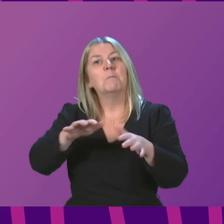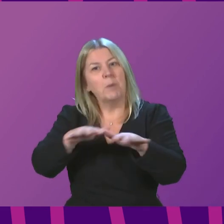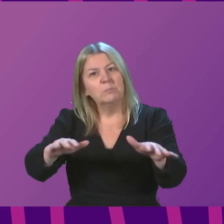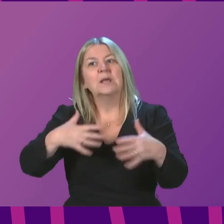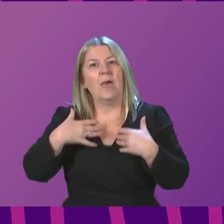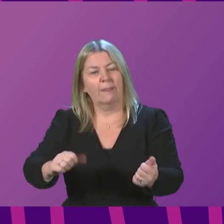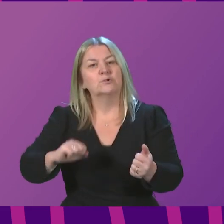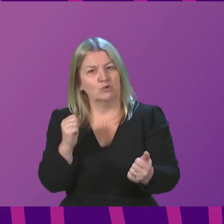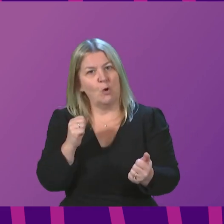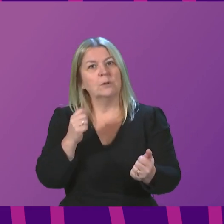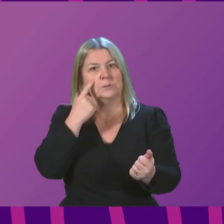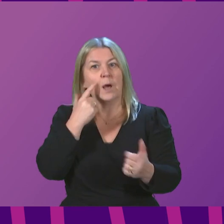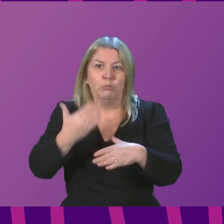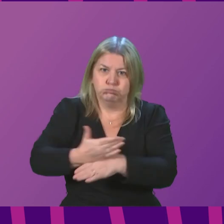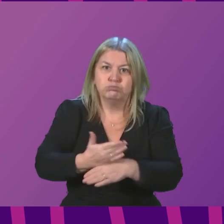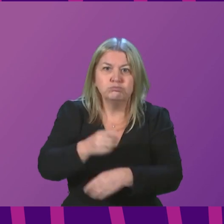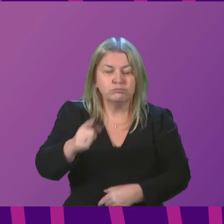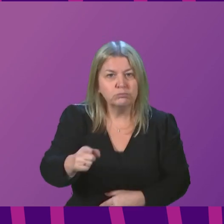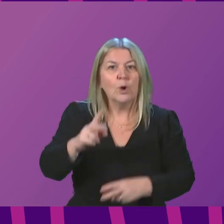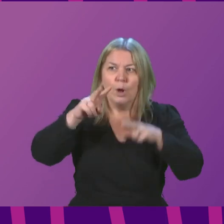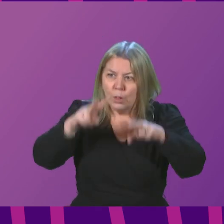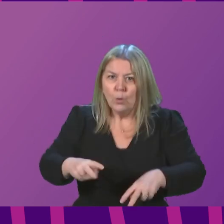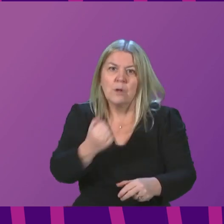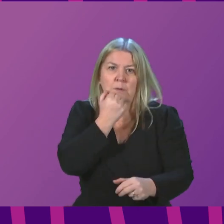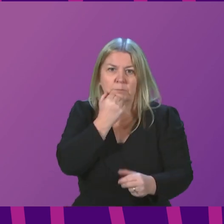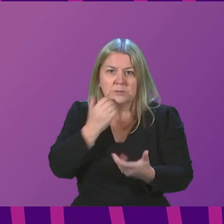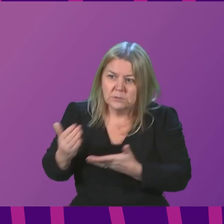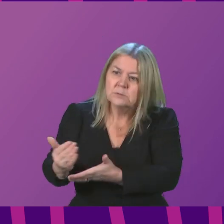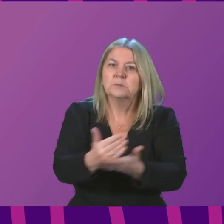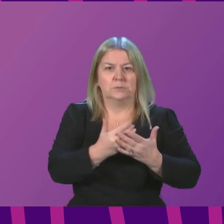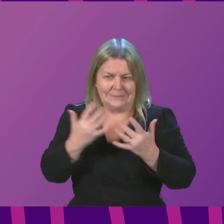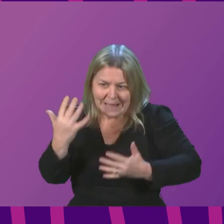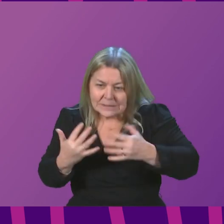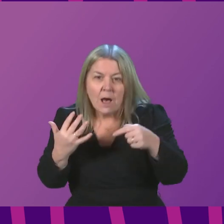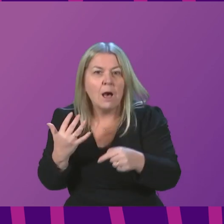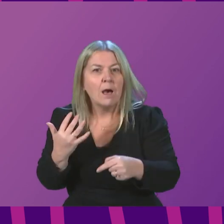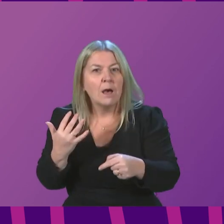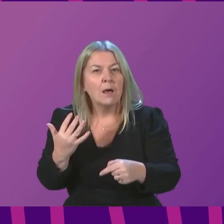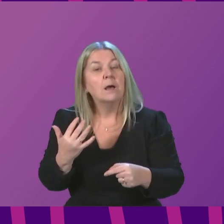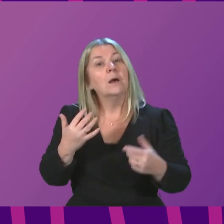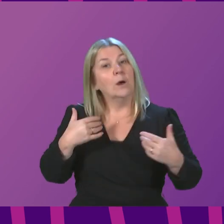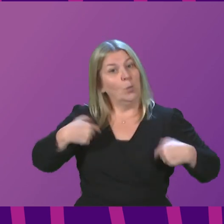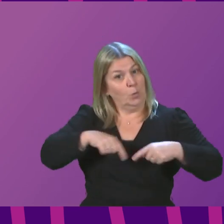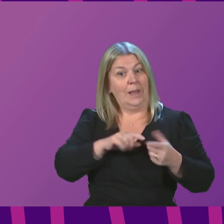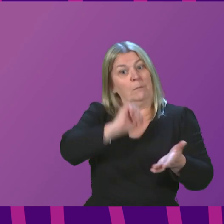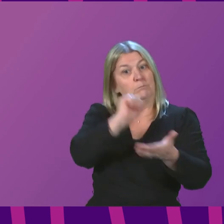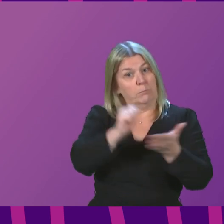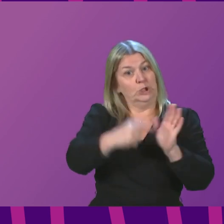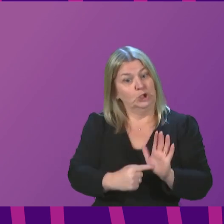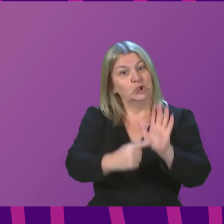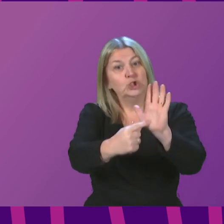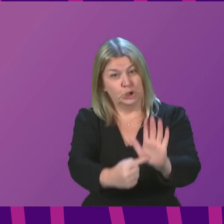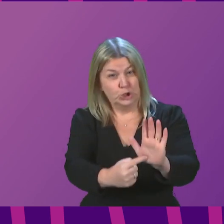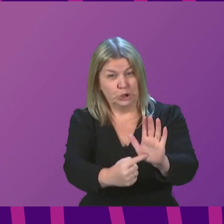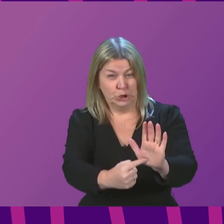possible. We publish data at a level of granularity that is probably amongst